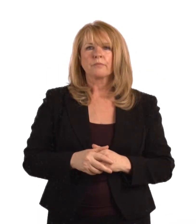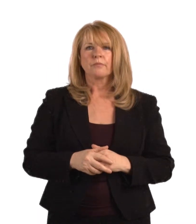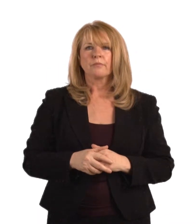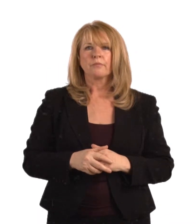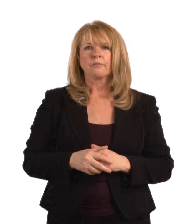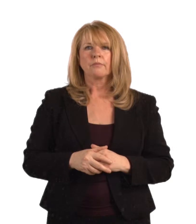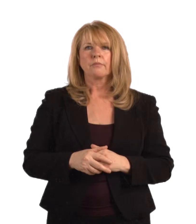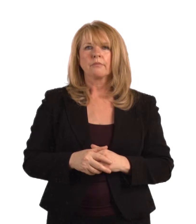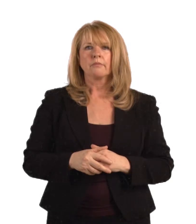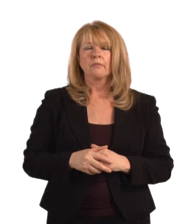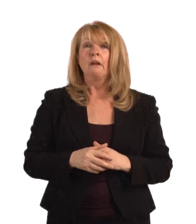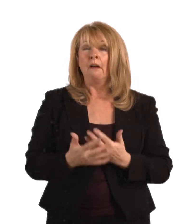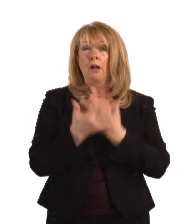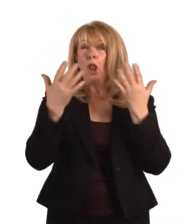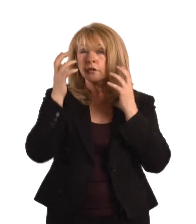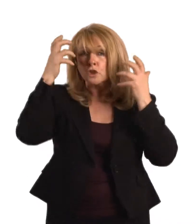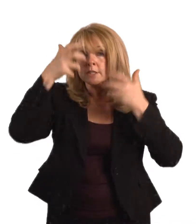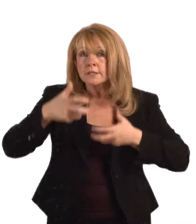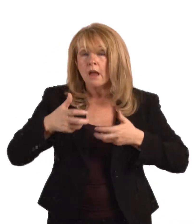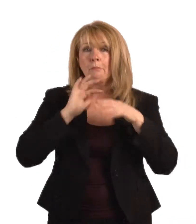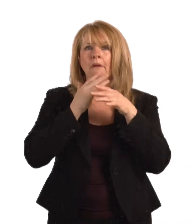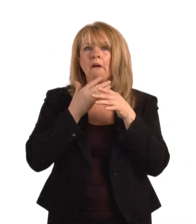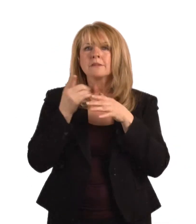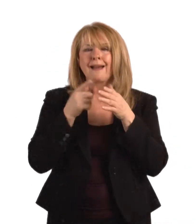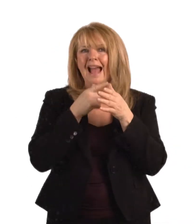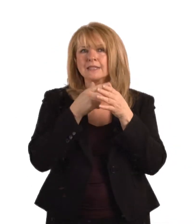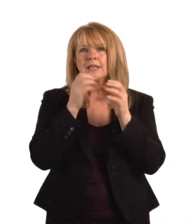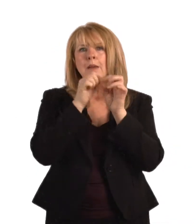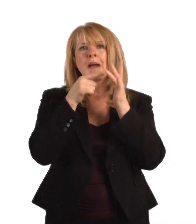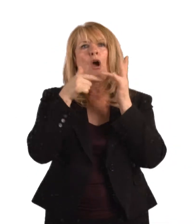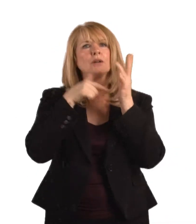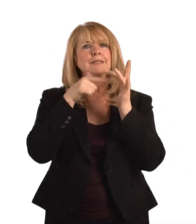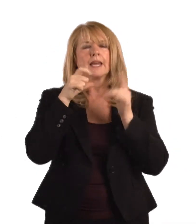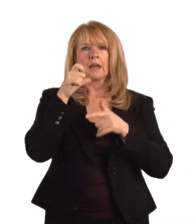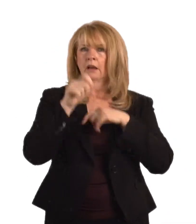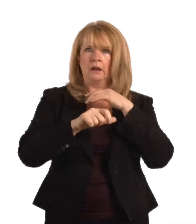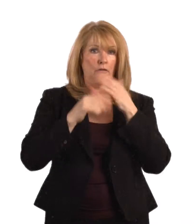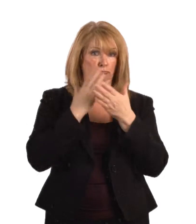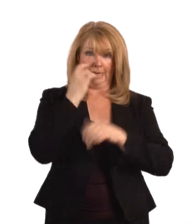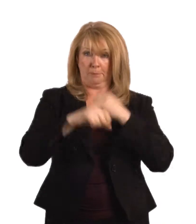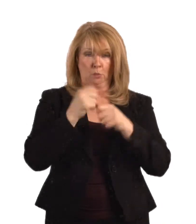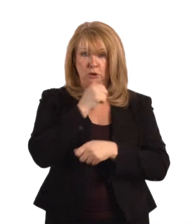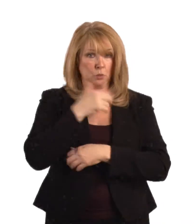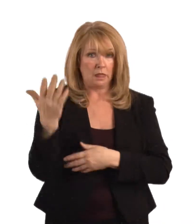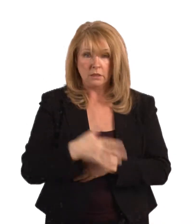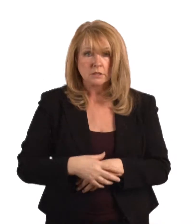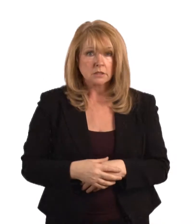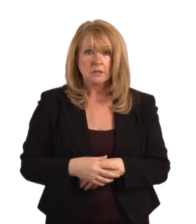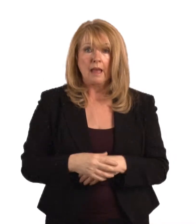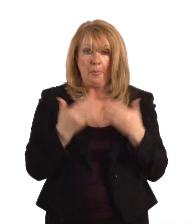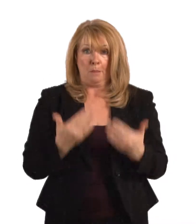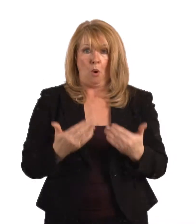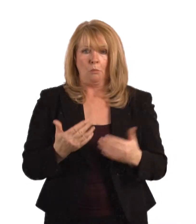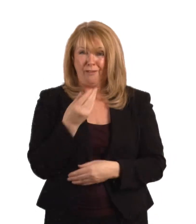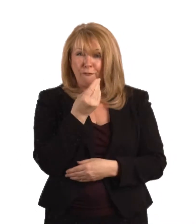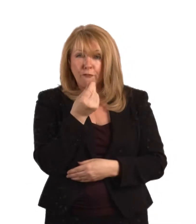This could mean that in the future a person may develop a serious infection which may not be treated effectively since